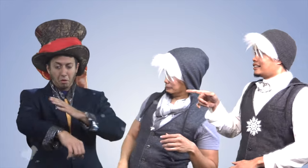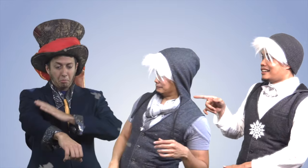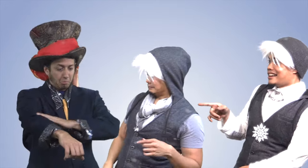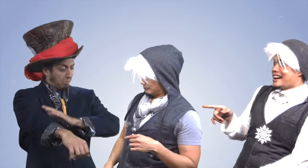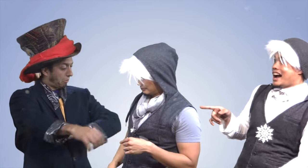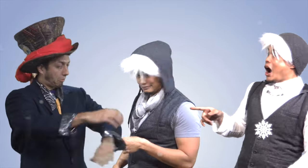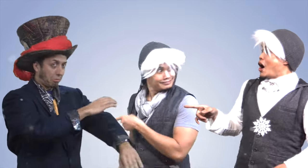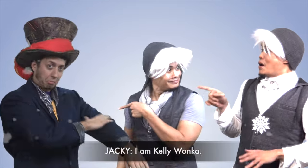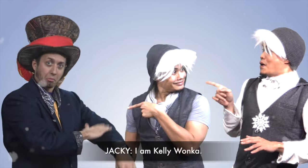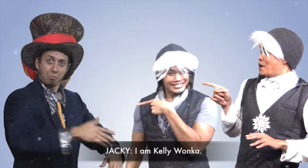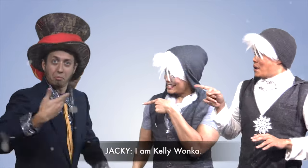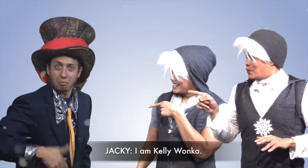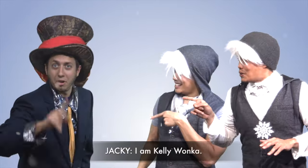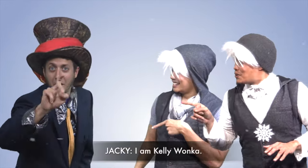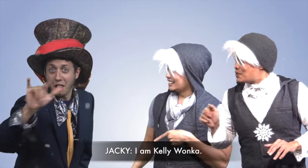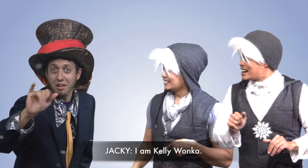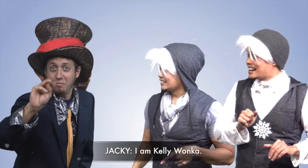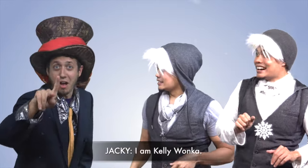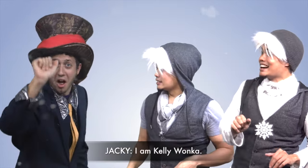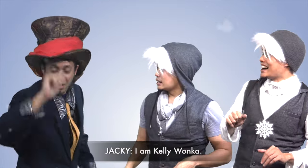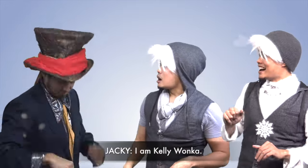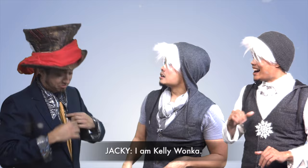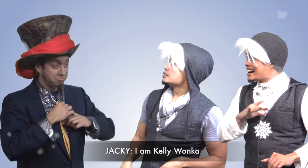Oh, I am Kelly Wonka.